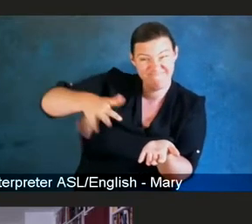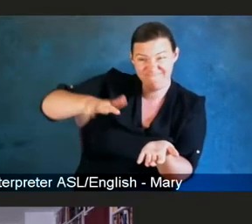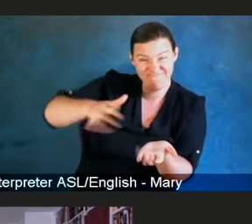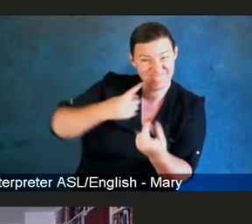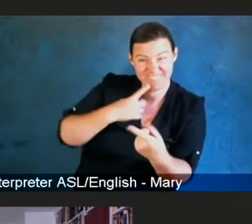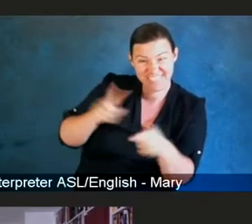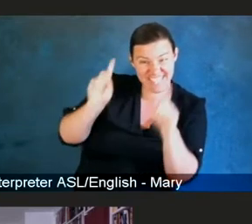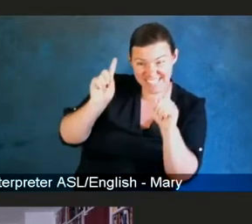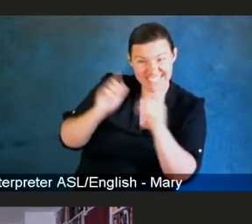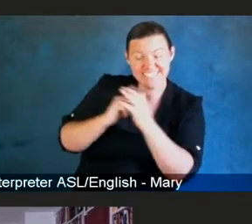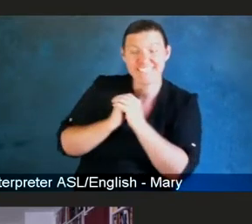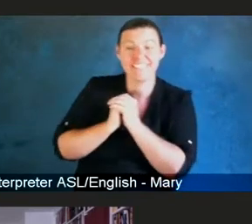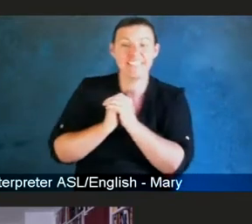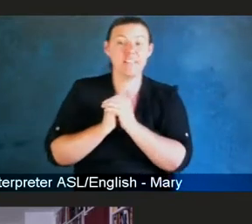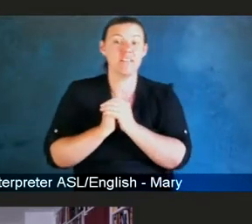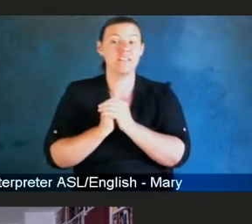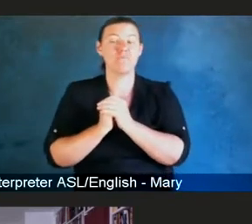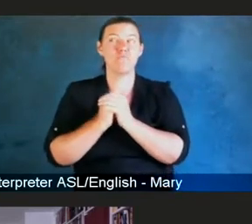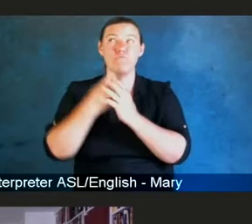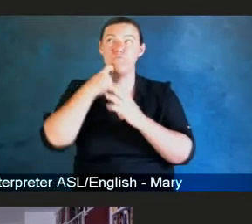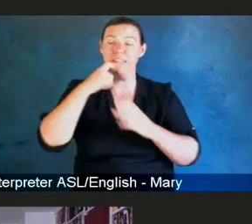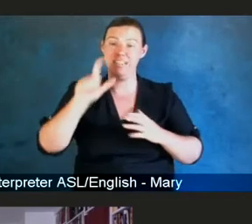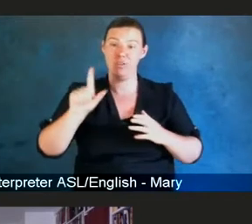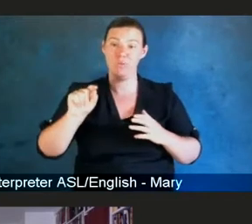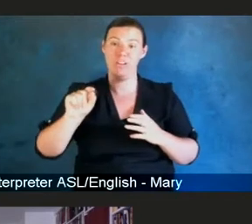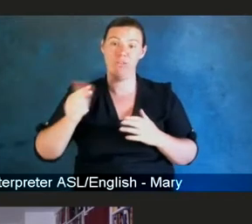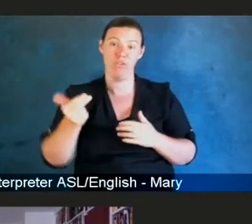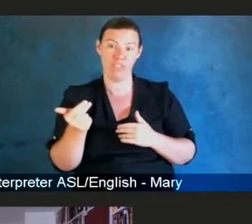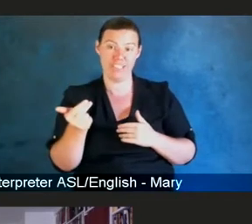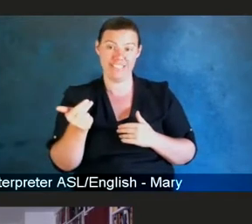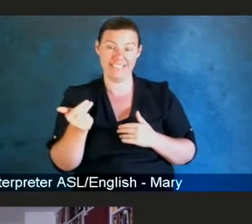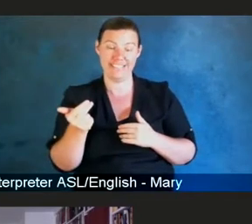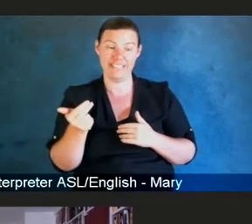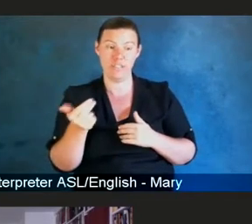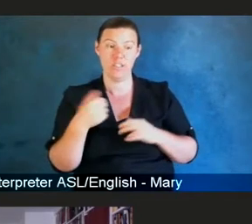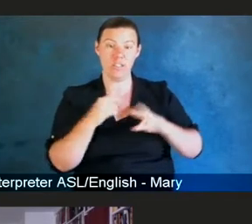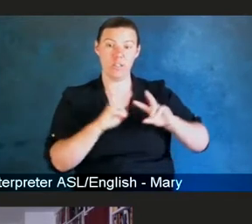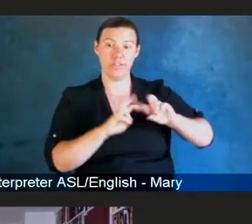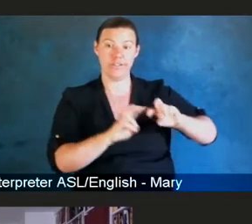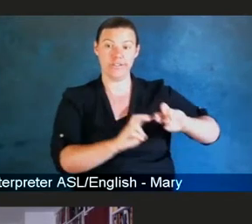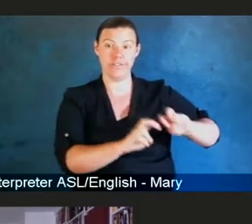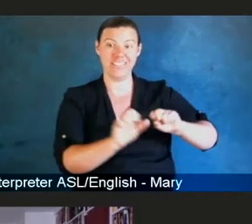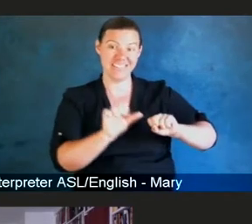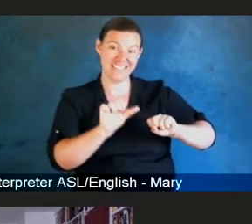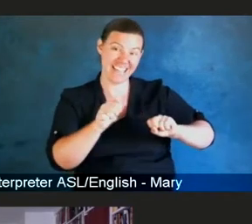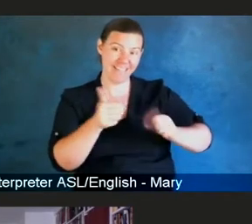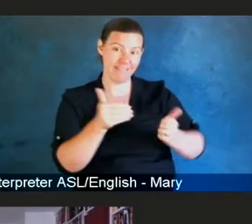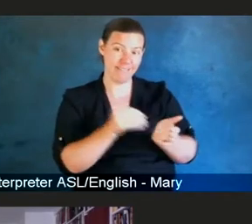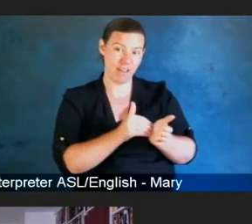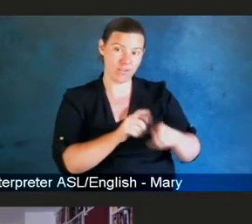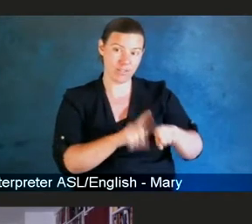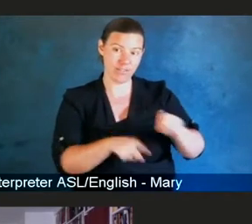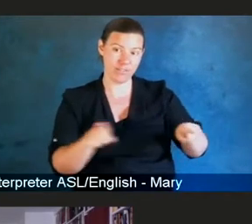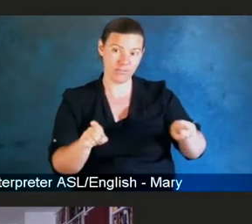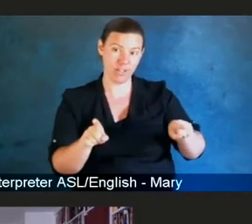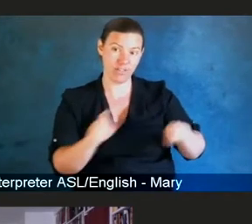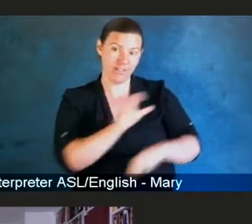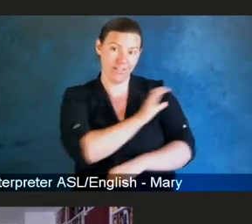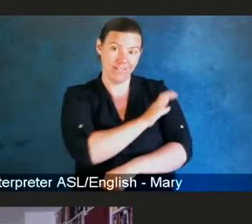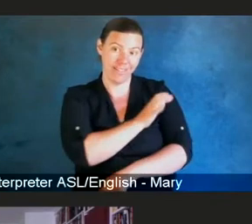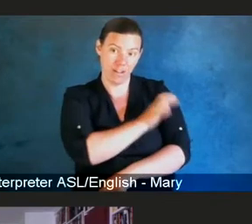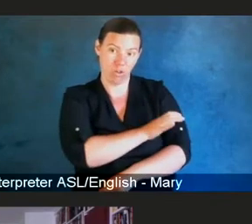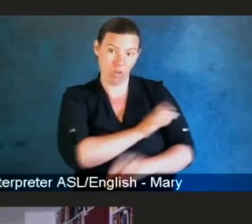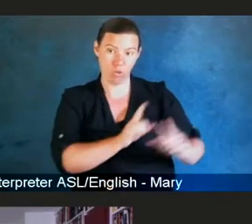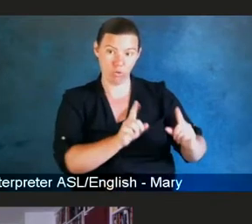a look at over 10,000 clinical trials funded by NCI showed that less